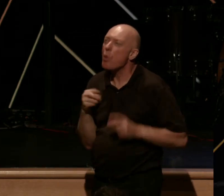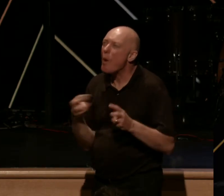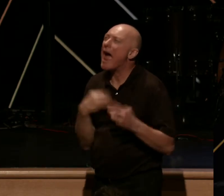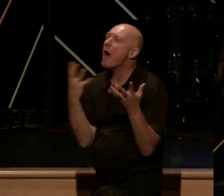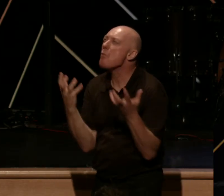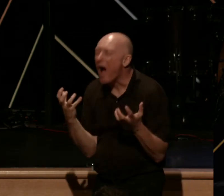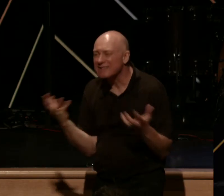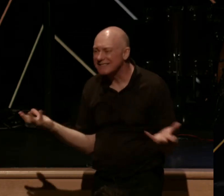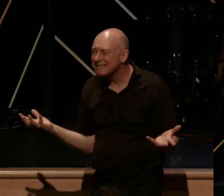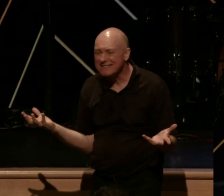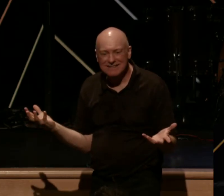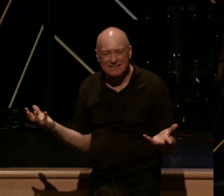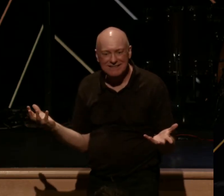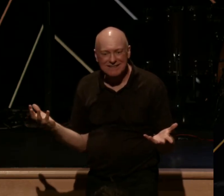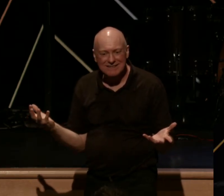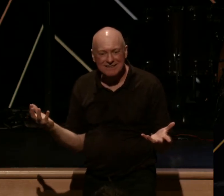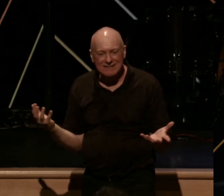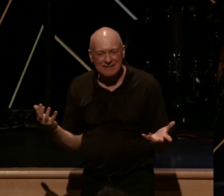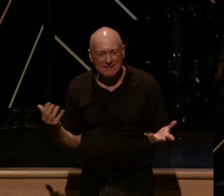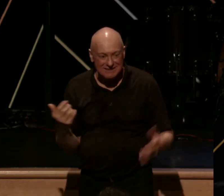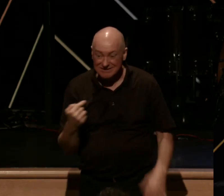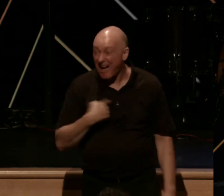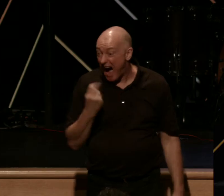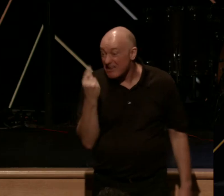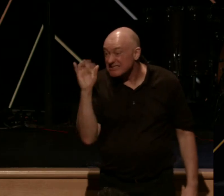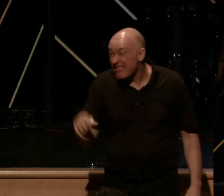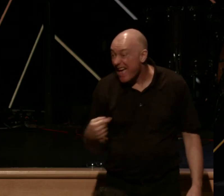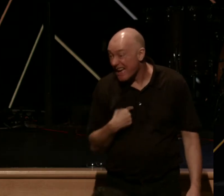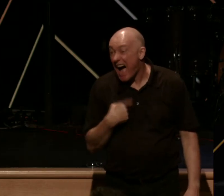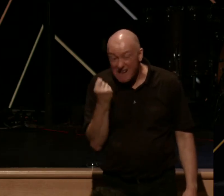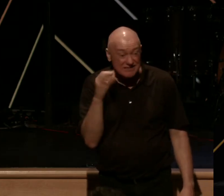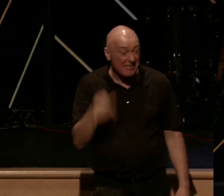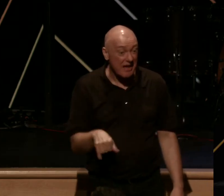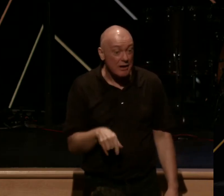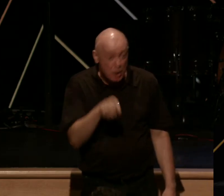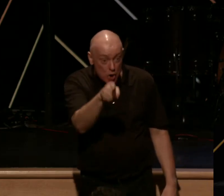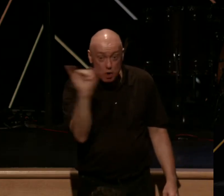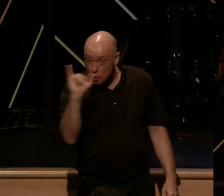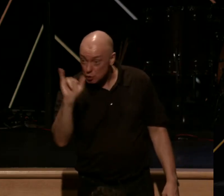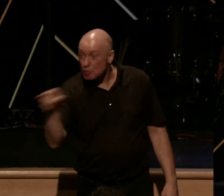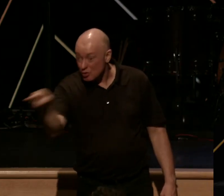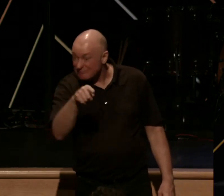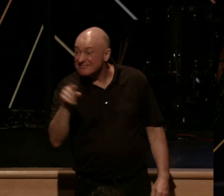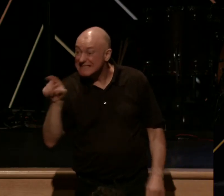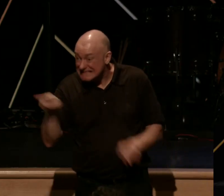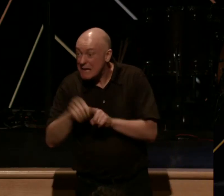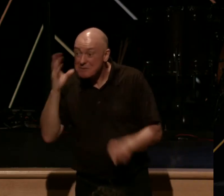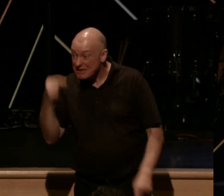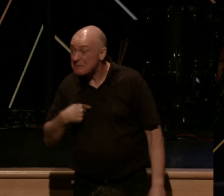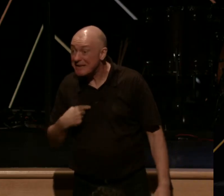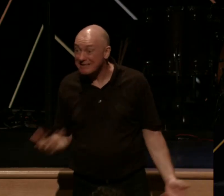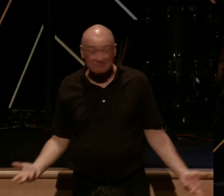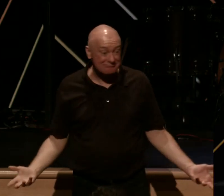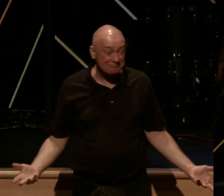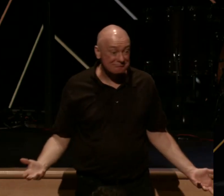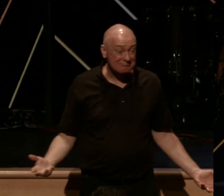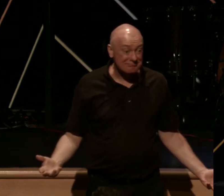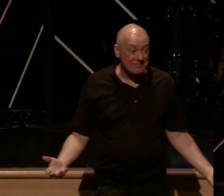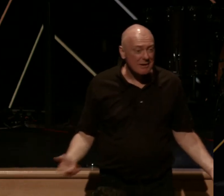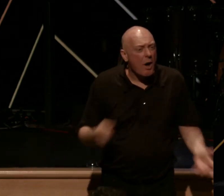And I can certainly relate to that. I can relate to that. Can anyone else relate to that? But, so what would happen